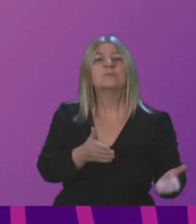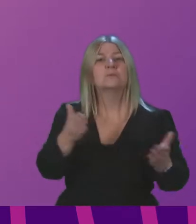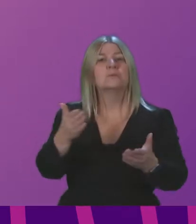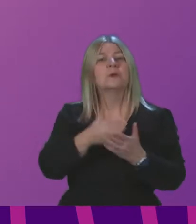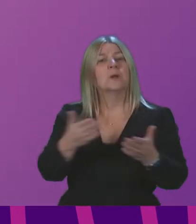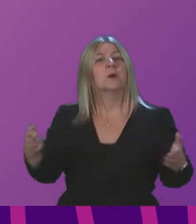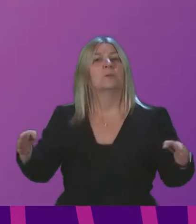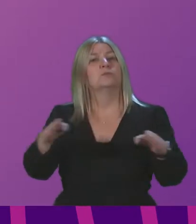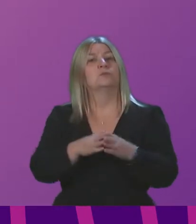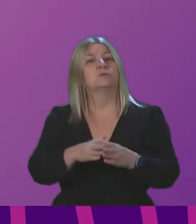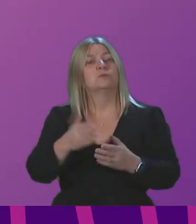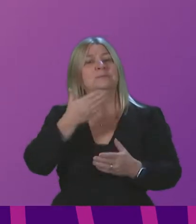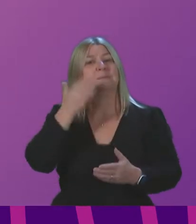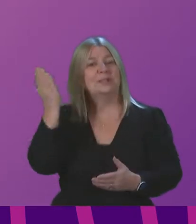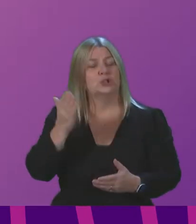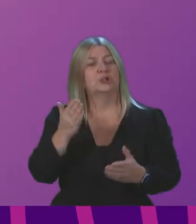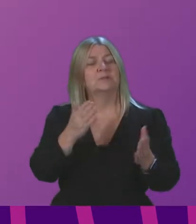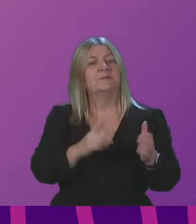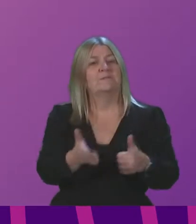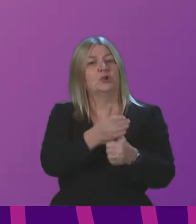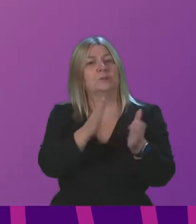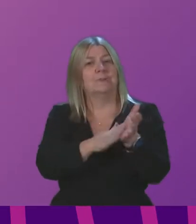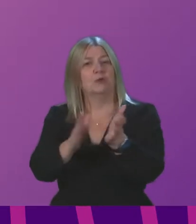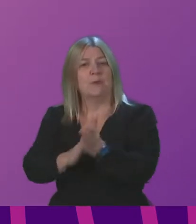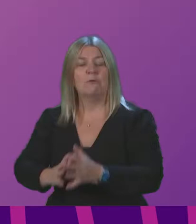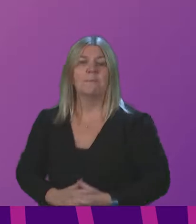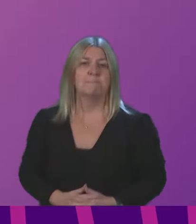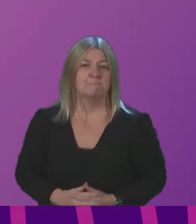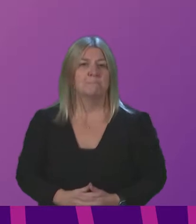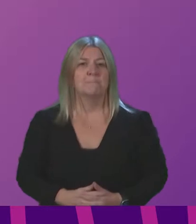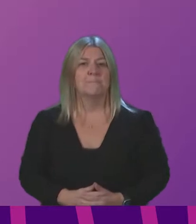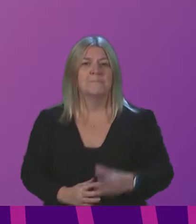speeches and I call Michael Manor for a generous four minutes. Manor.